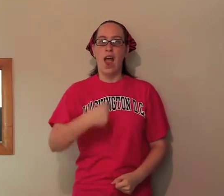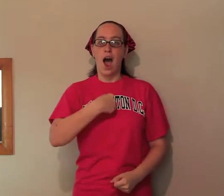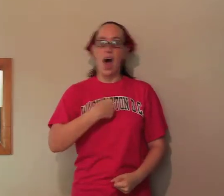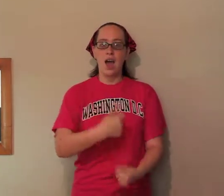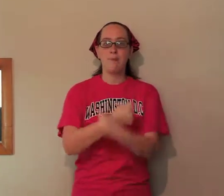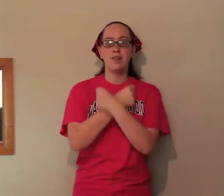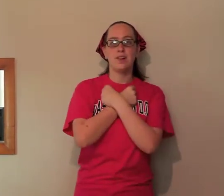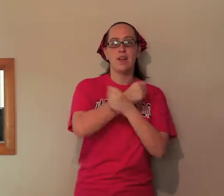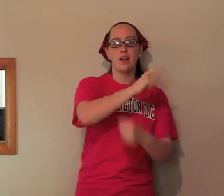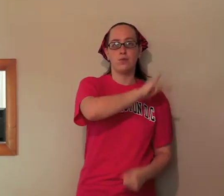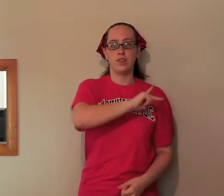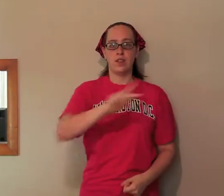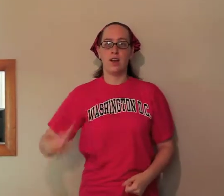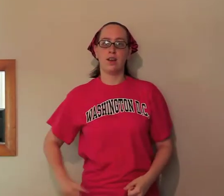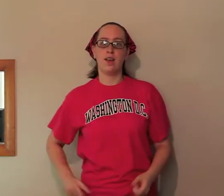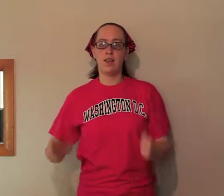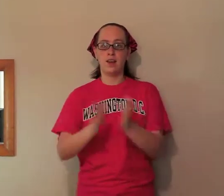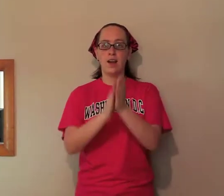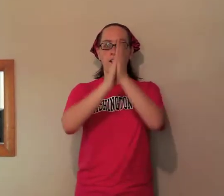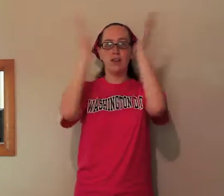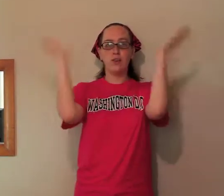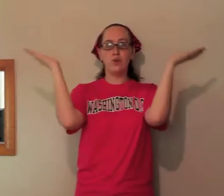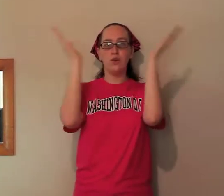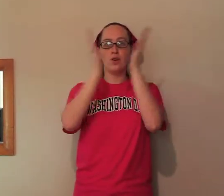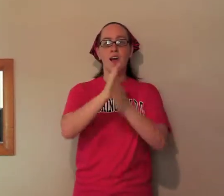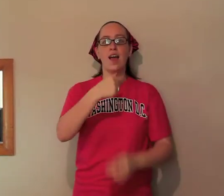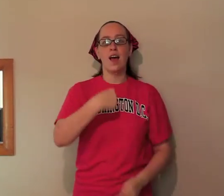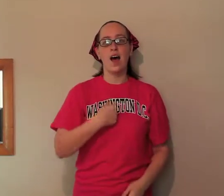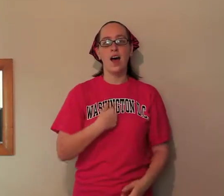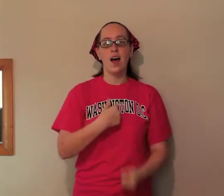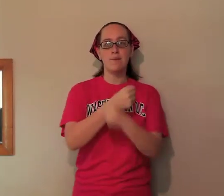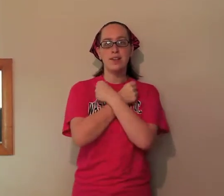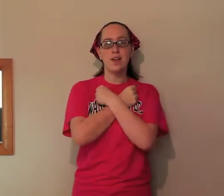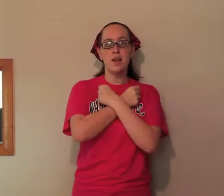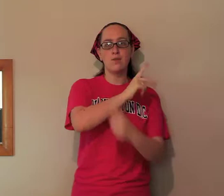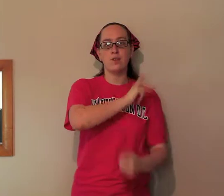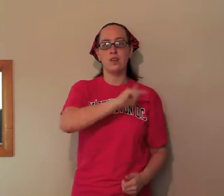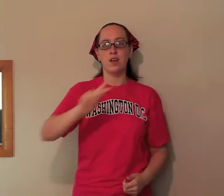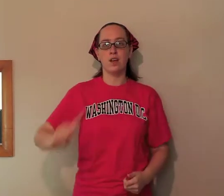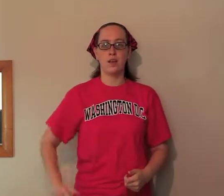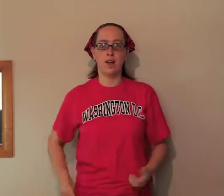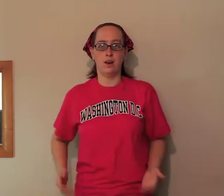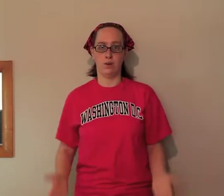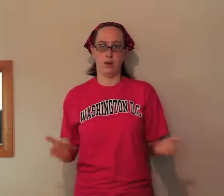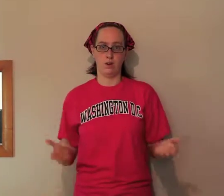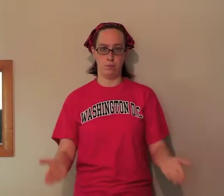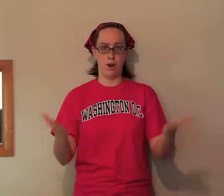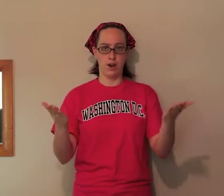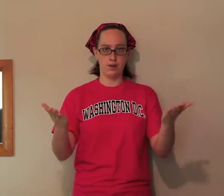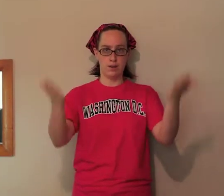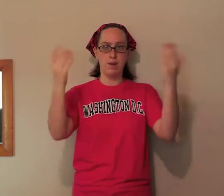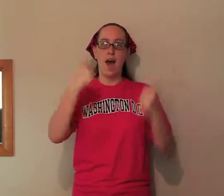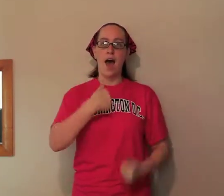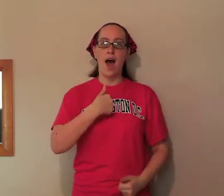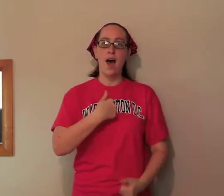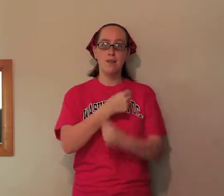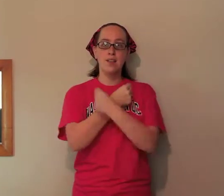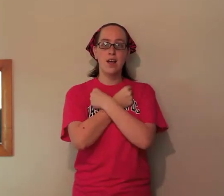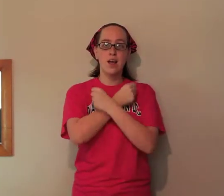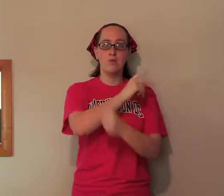I'm in love with the king, hallelujah I'm in love with the king I'm gonna praise him I'm in